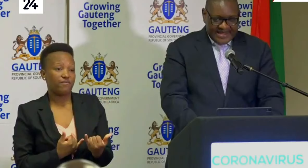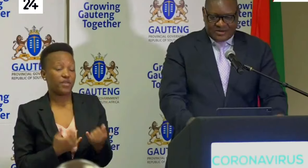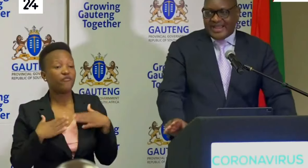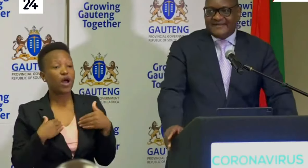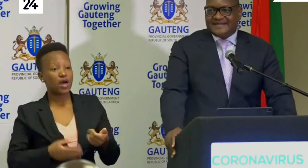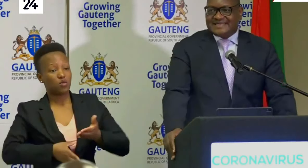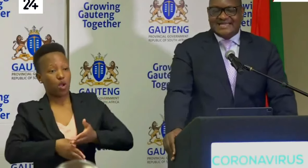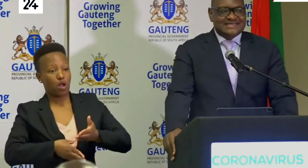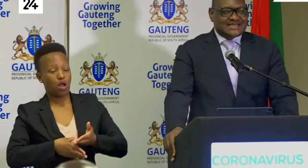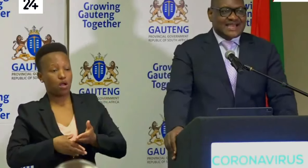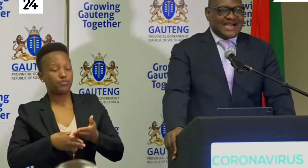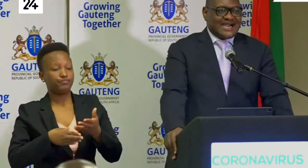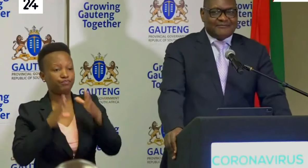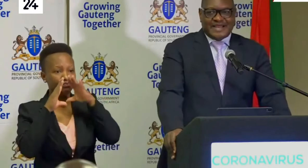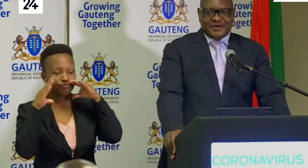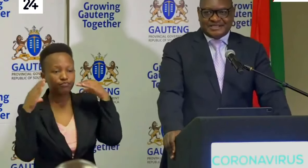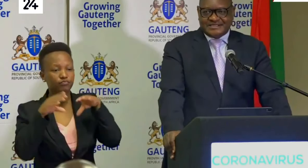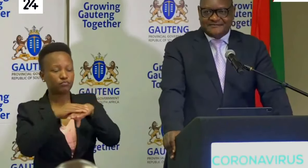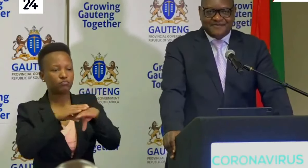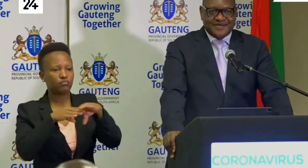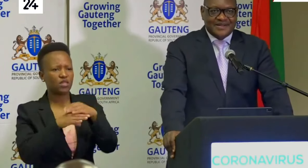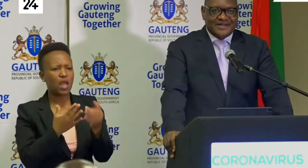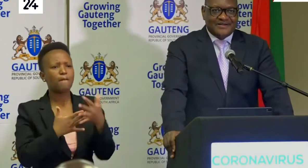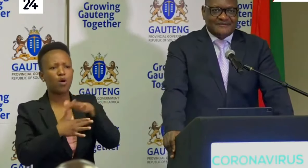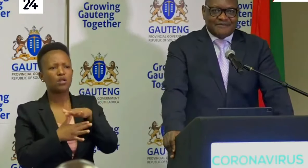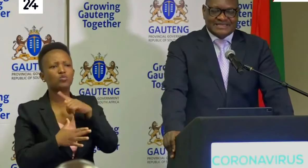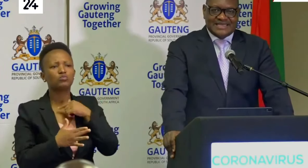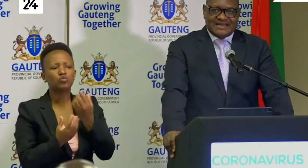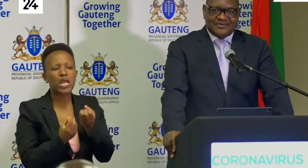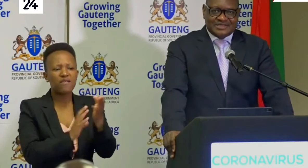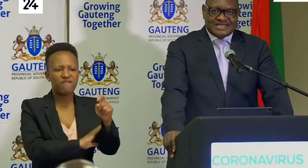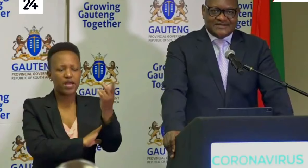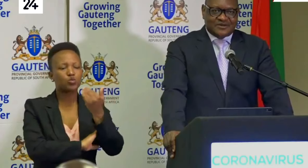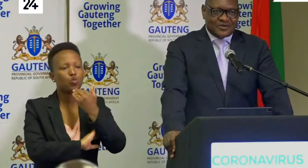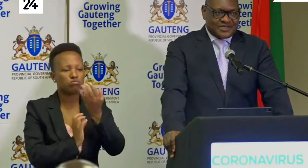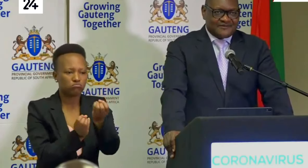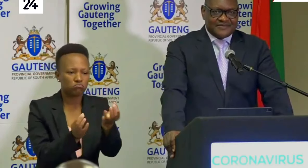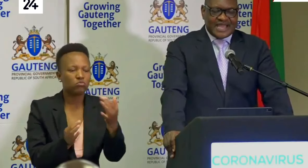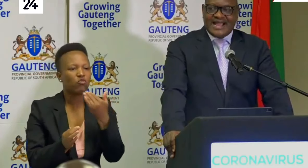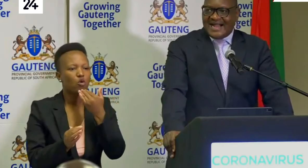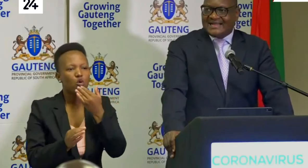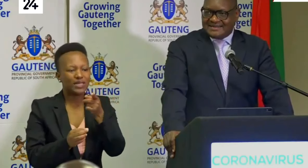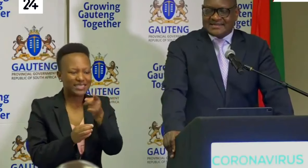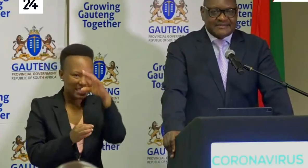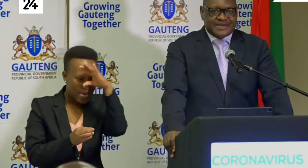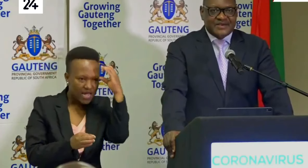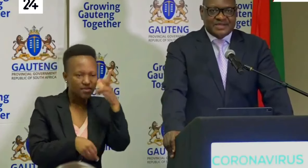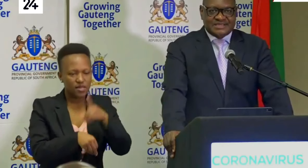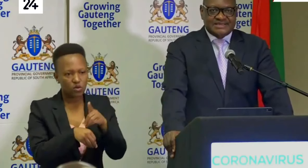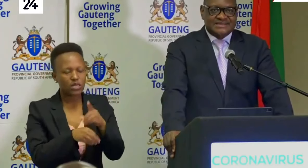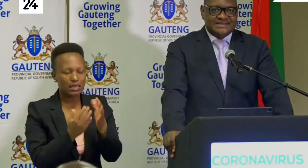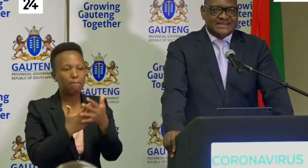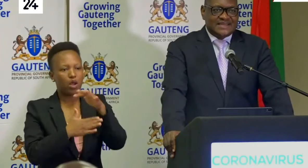And we emphasize that they are our priority for personal protective clothing. They are the